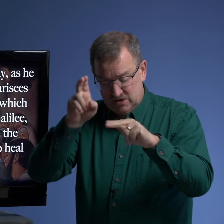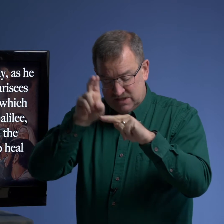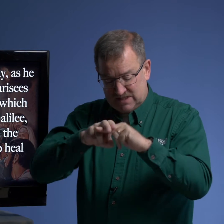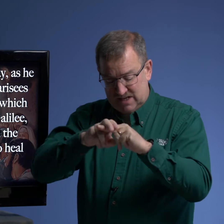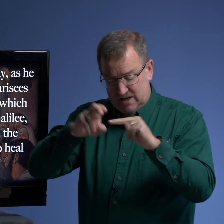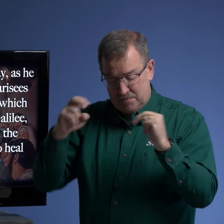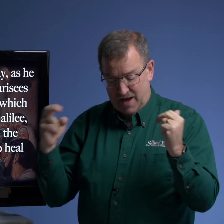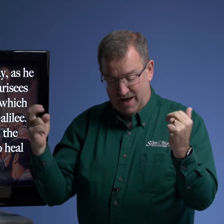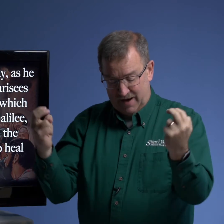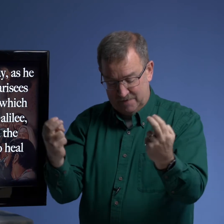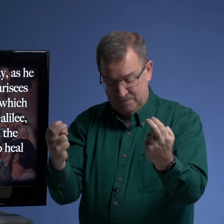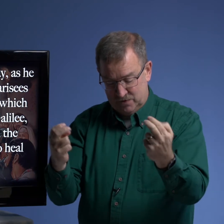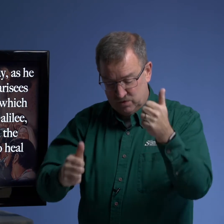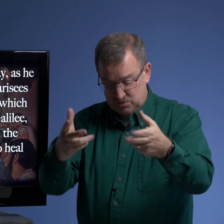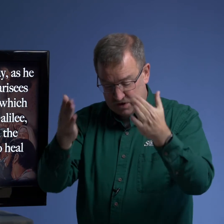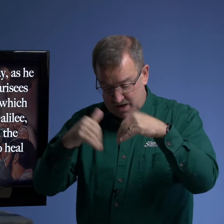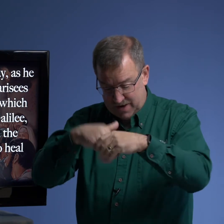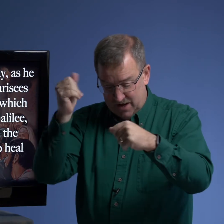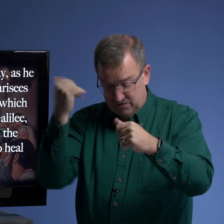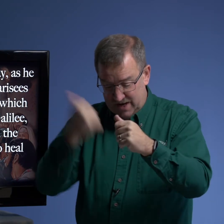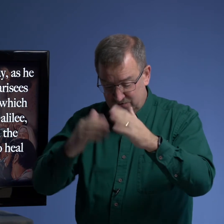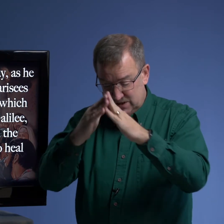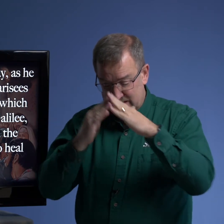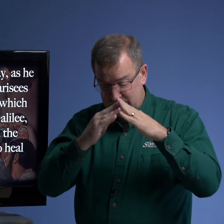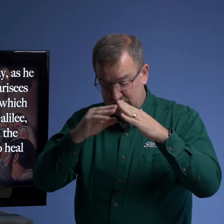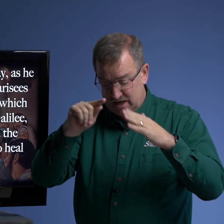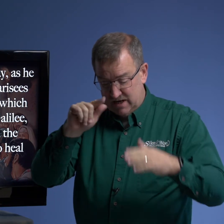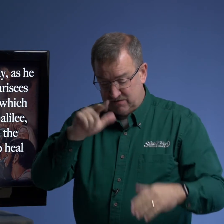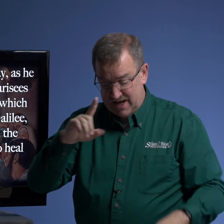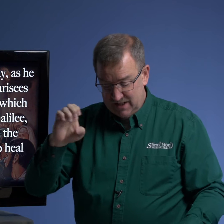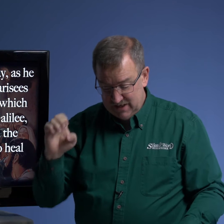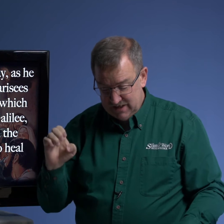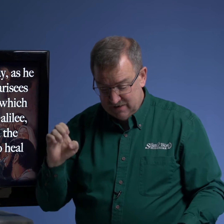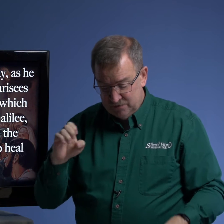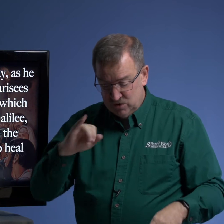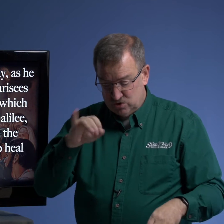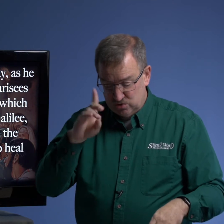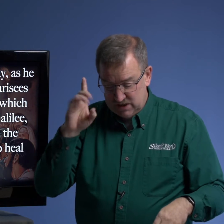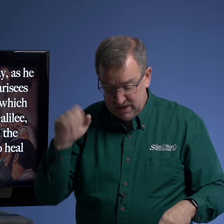sitting by which were come out of every town of galilee judea